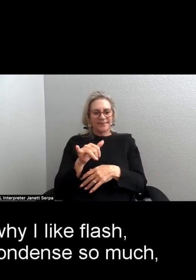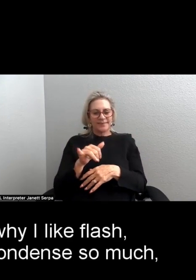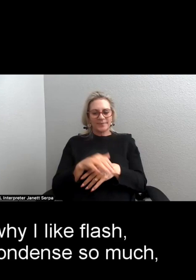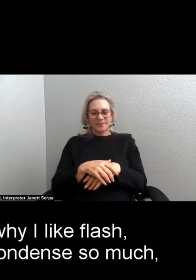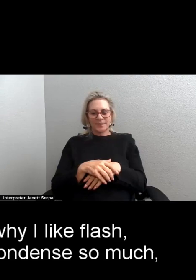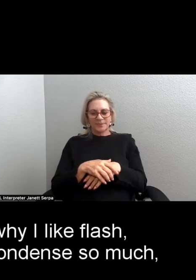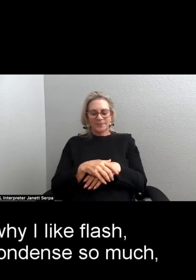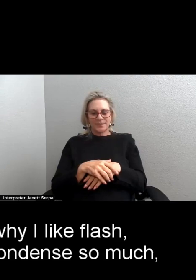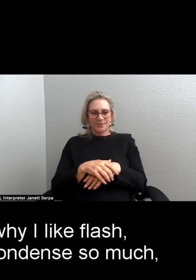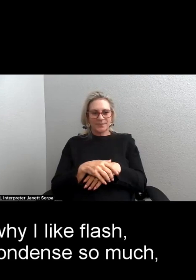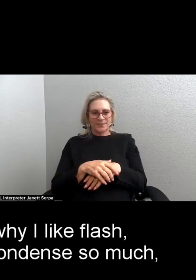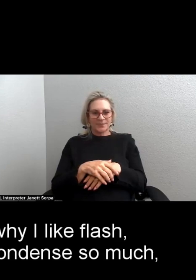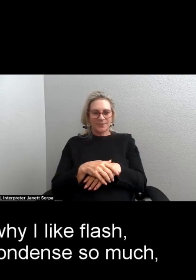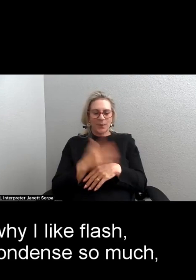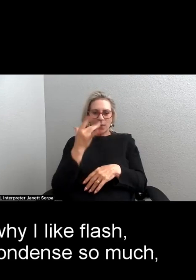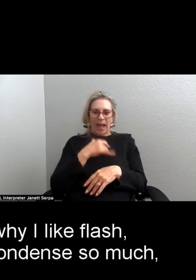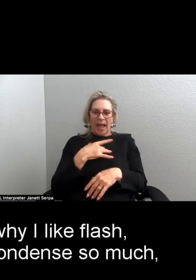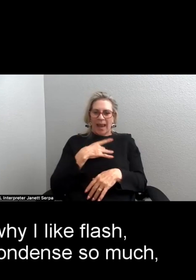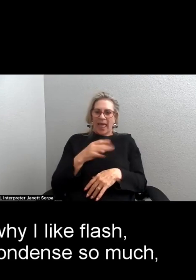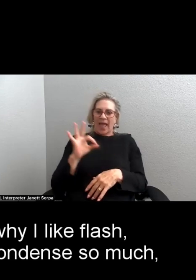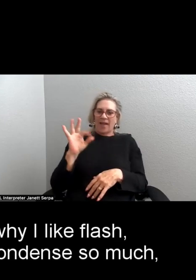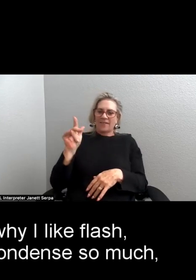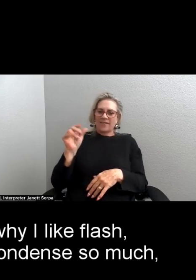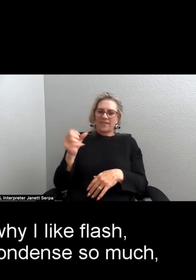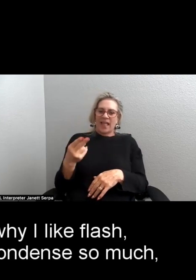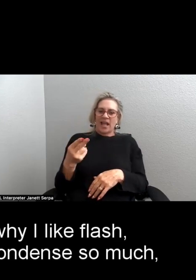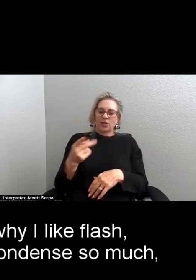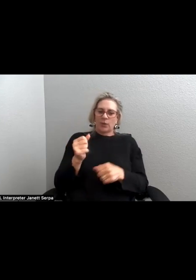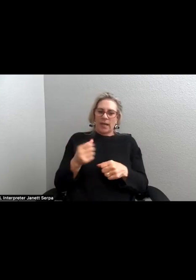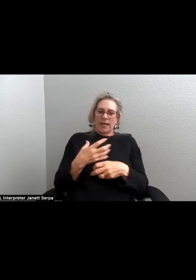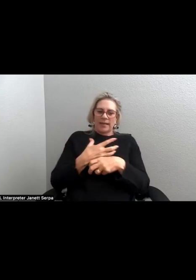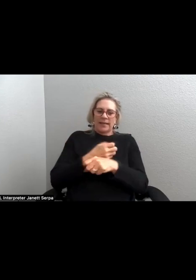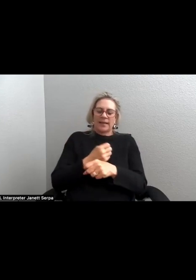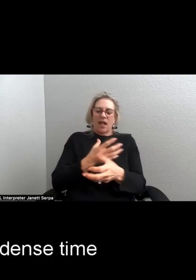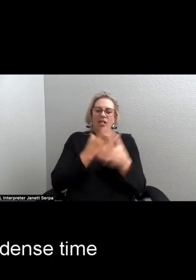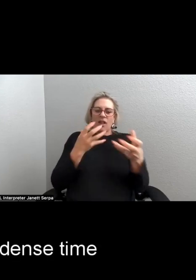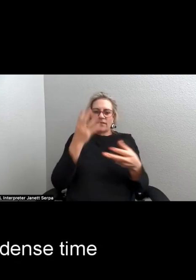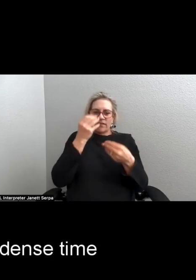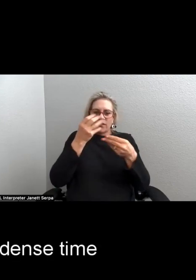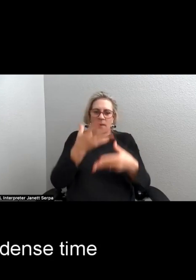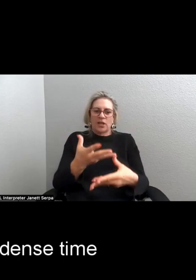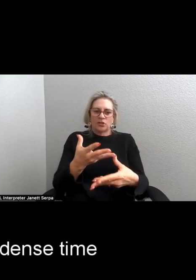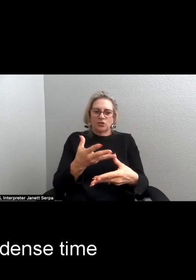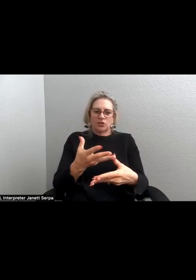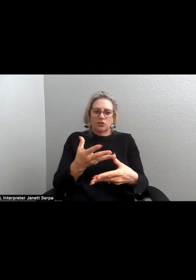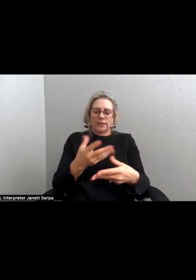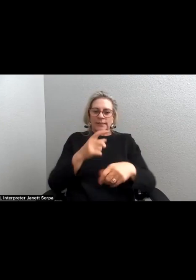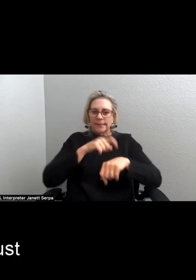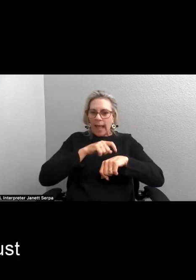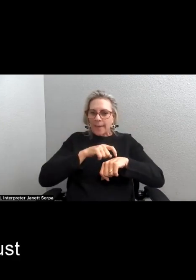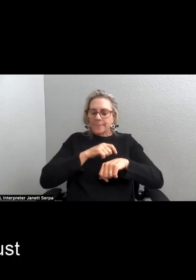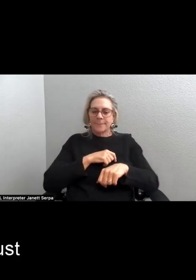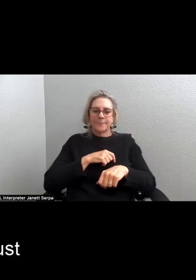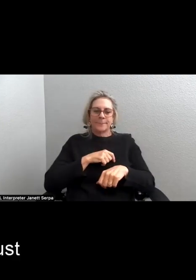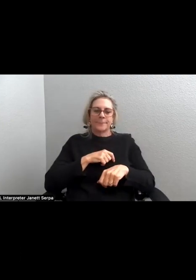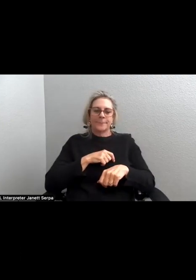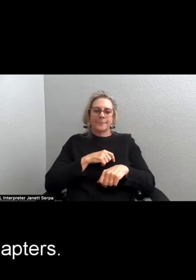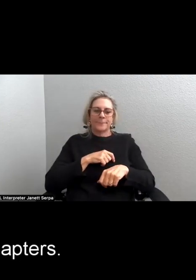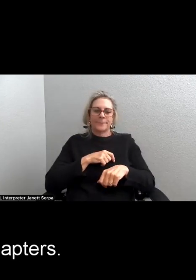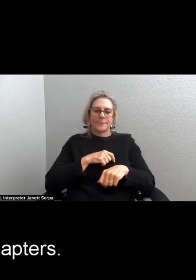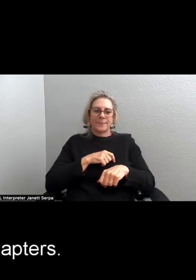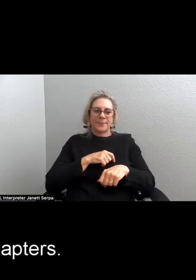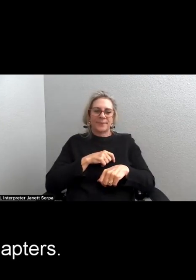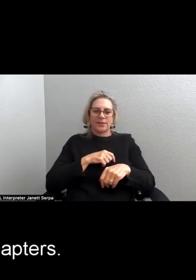precisely why I like Flash, because you can condense so much. you can condense time in just